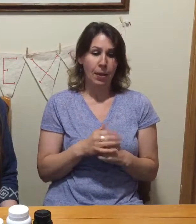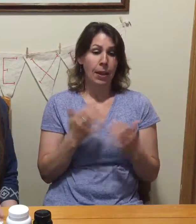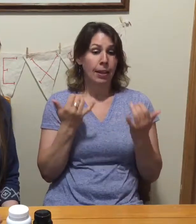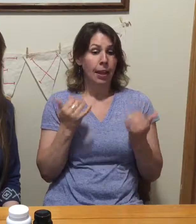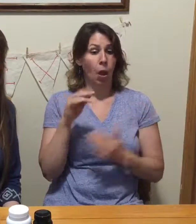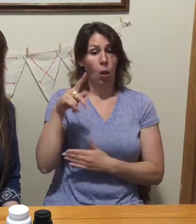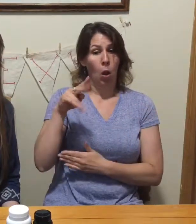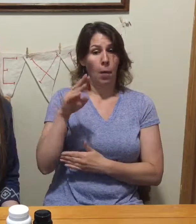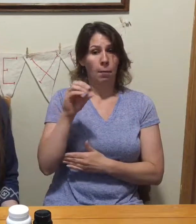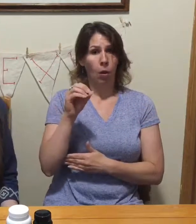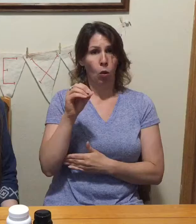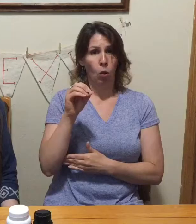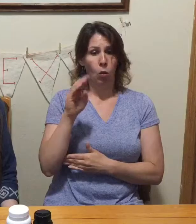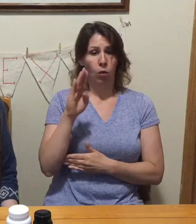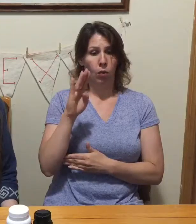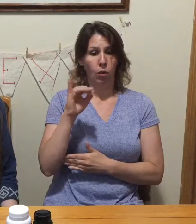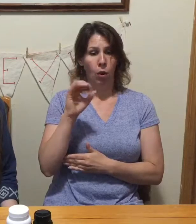Okay, ProBio 5.